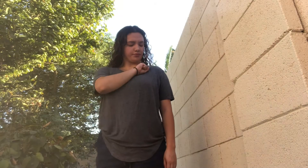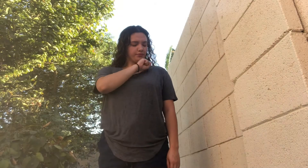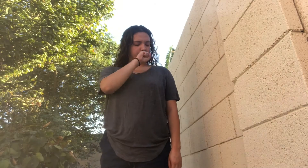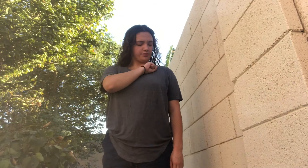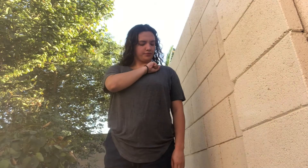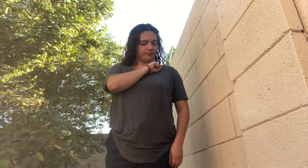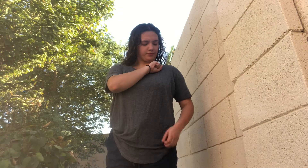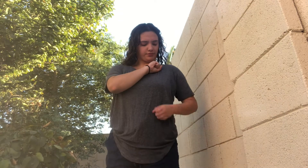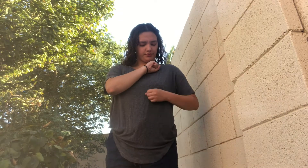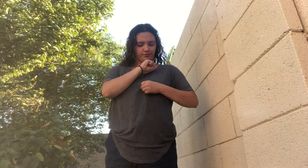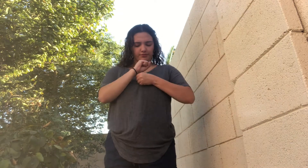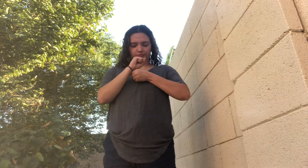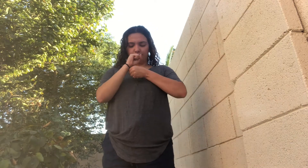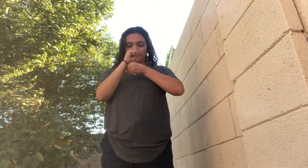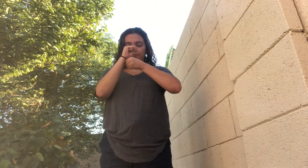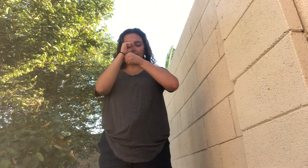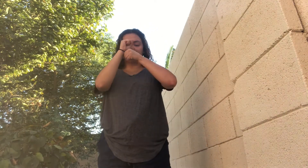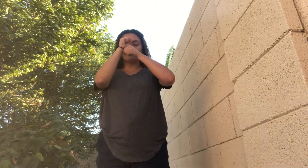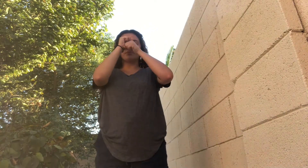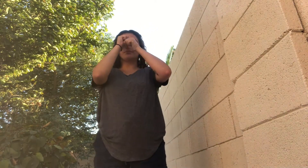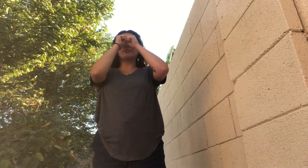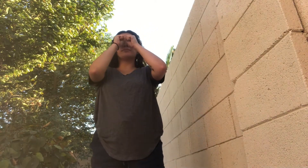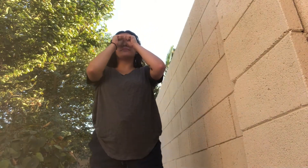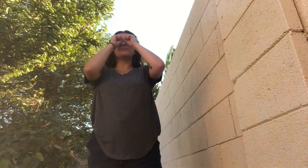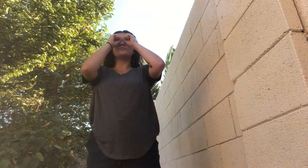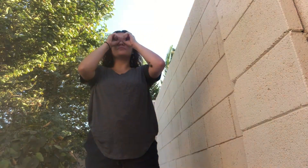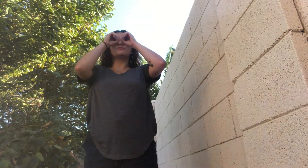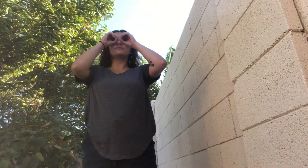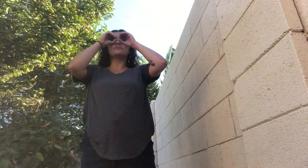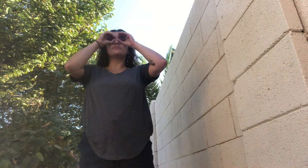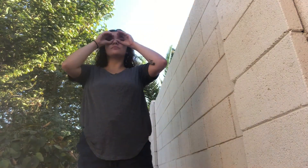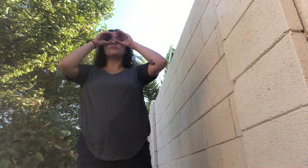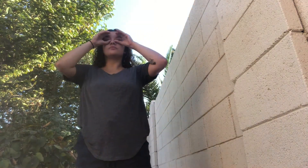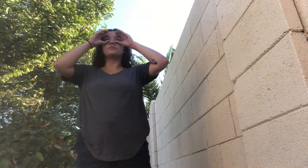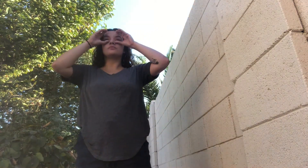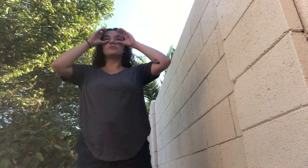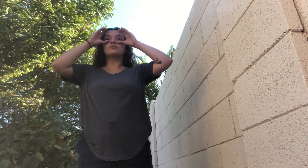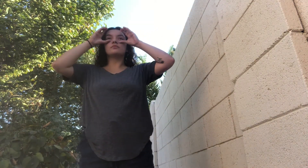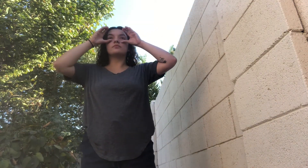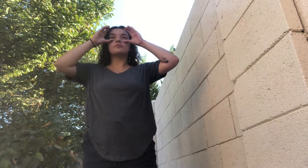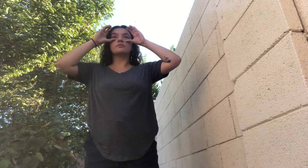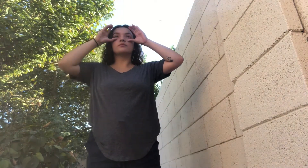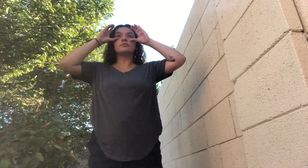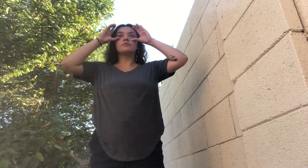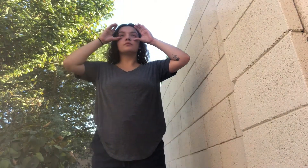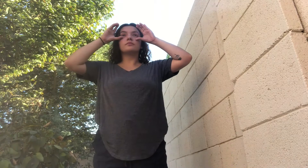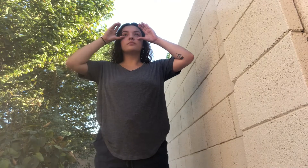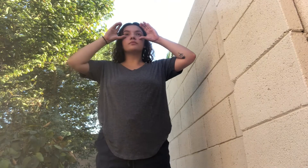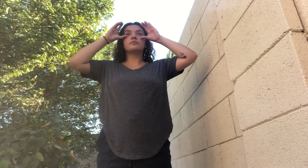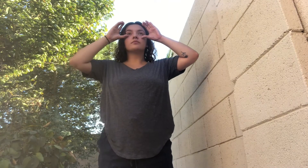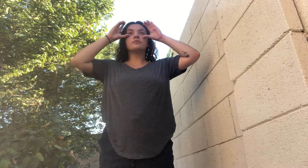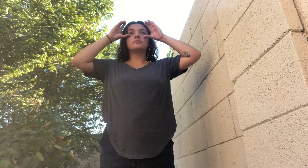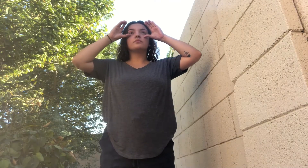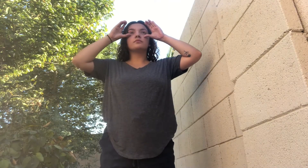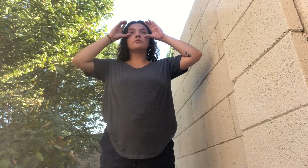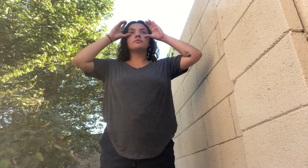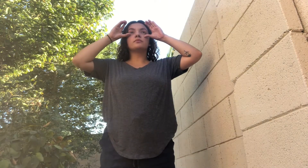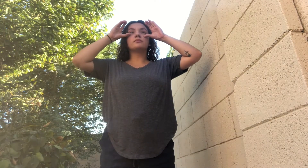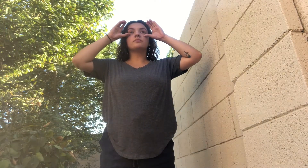with every new day there's the gift of life and opportunity to water your seeds for your own